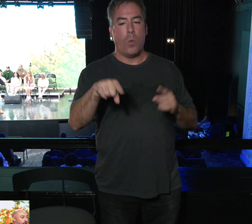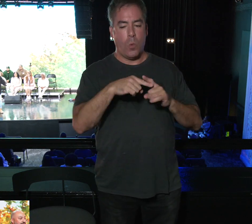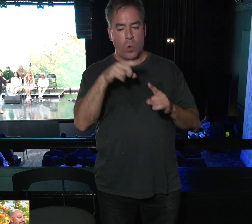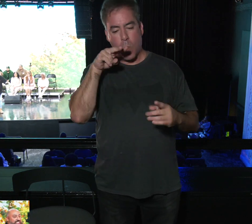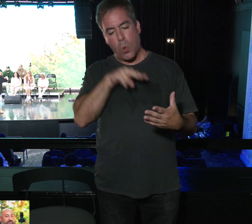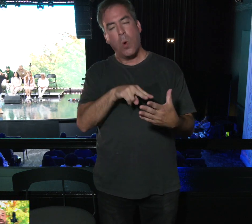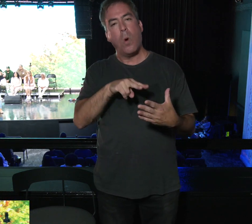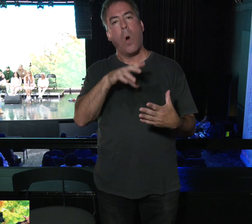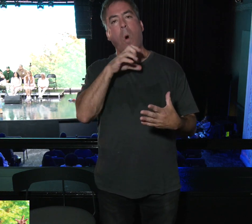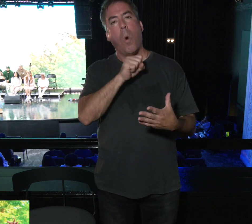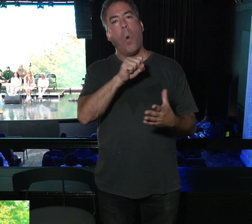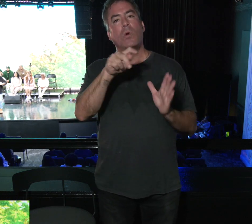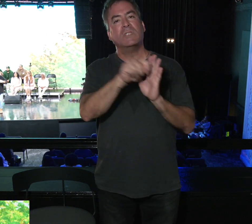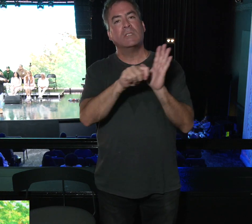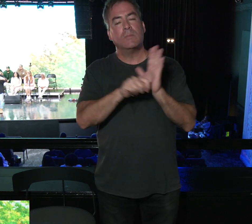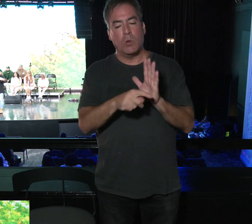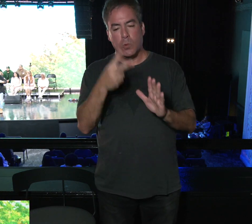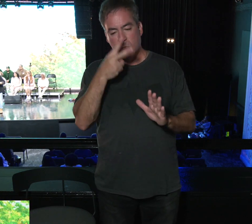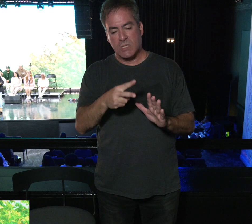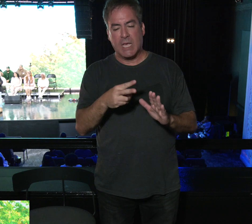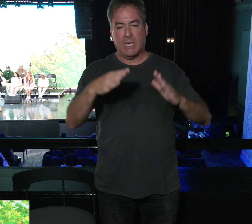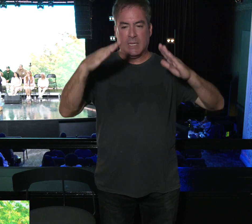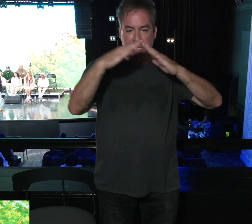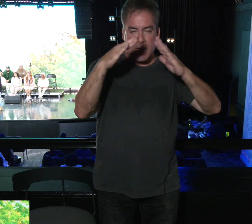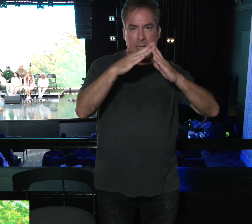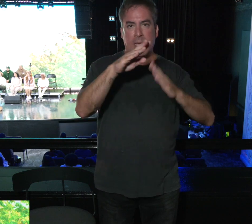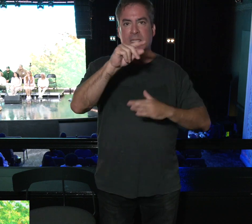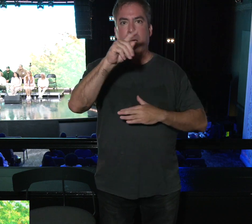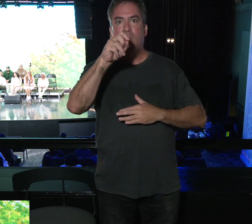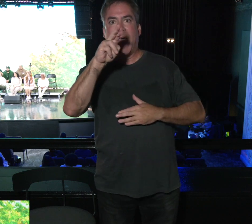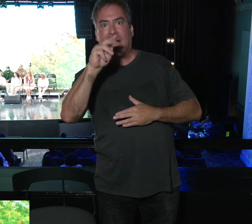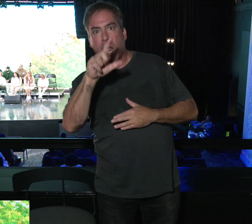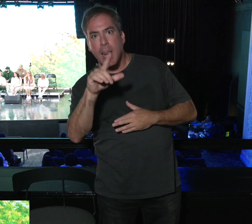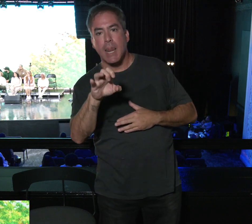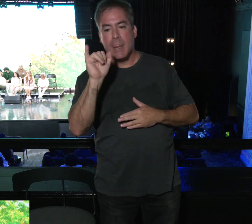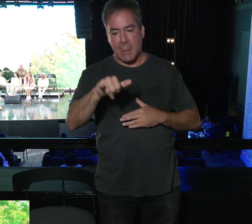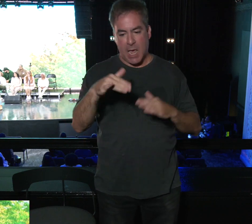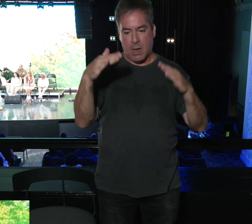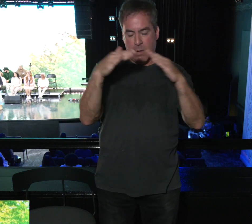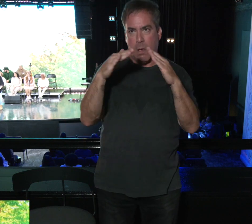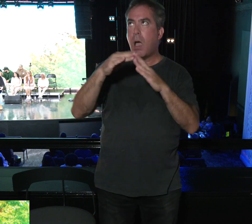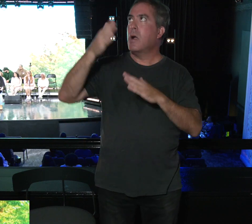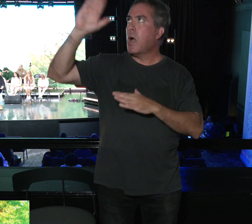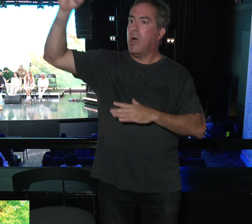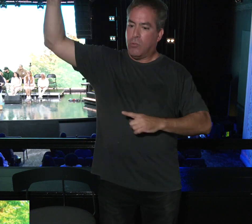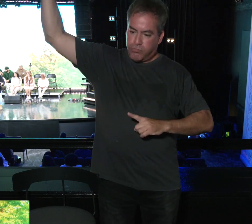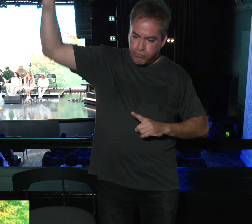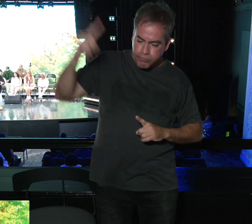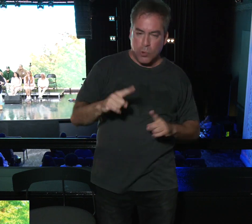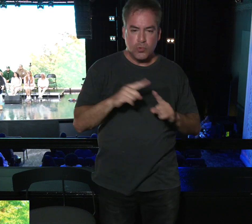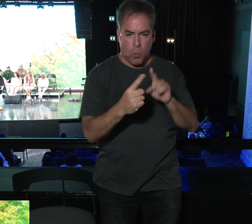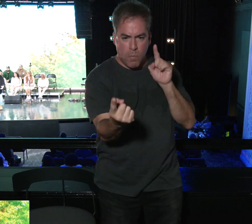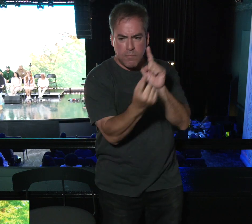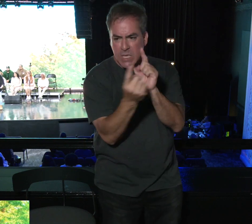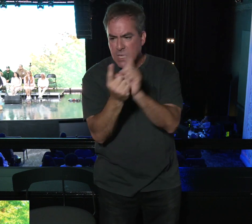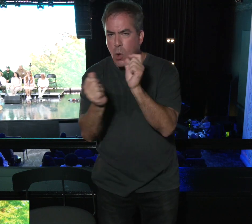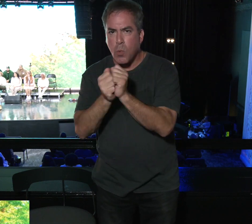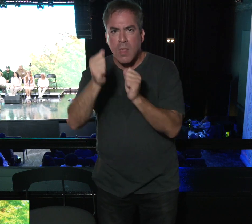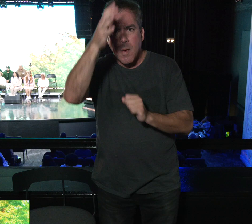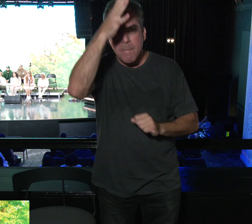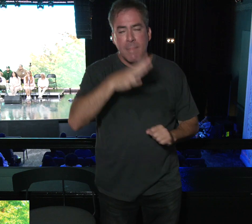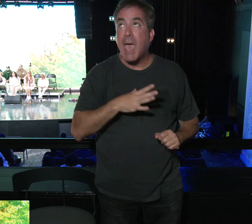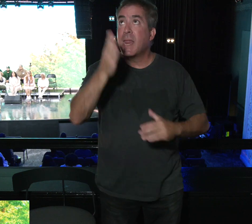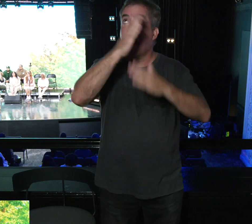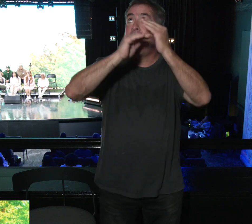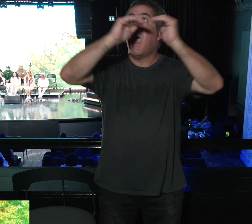look at the Old Testament, you would see a temple or the tabernacle. This was the place where God is coming to meet with man. This is where